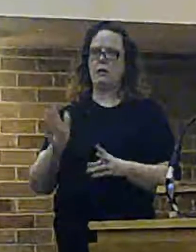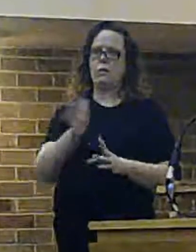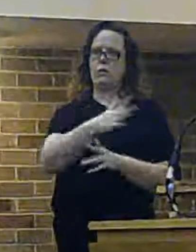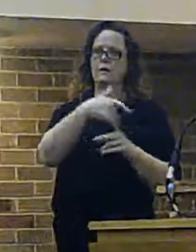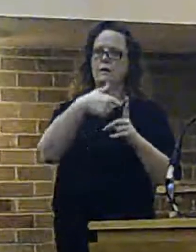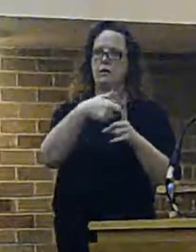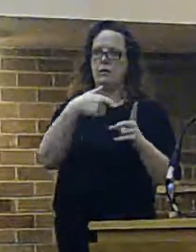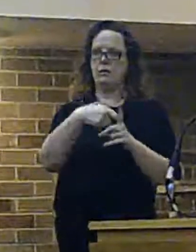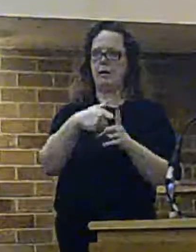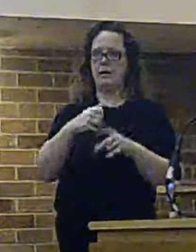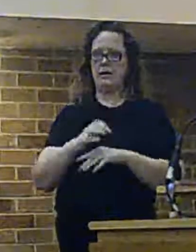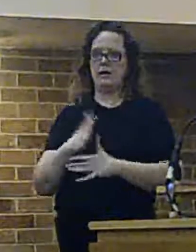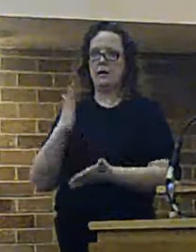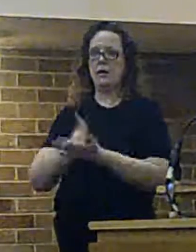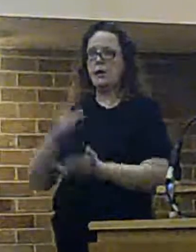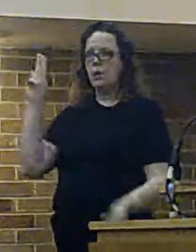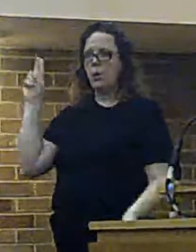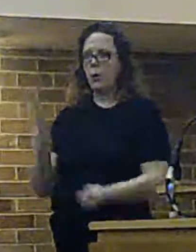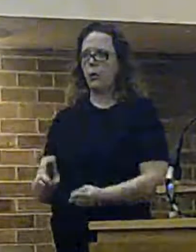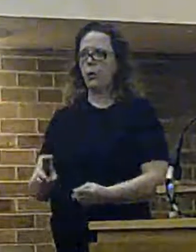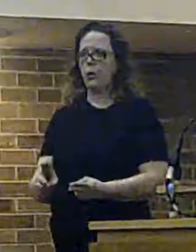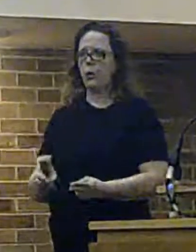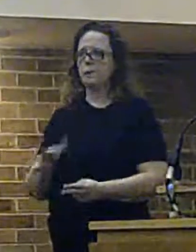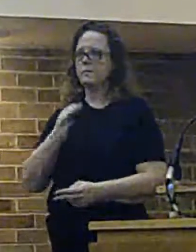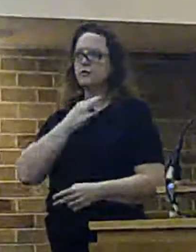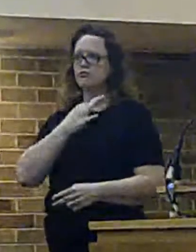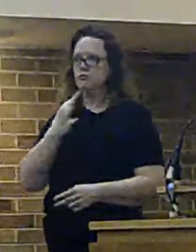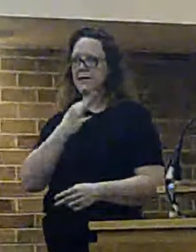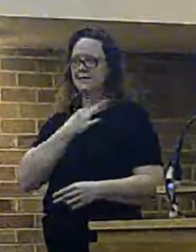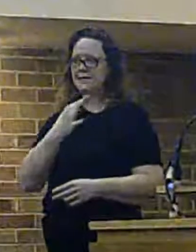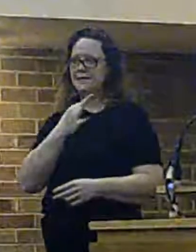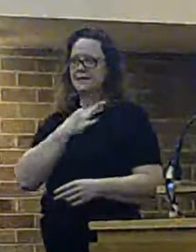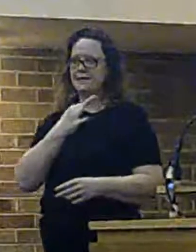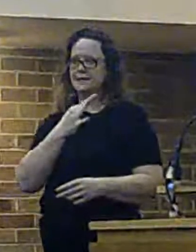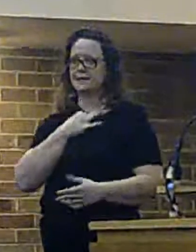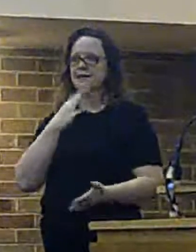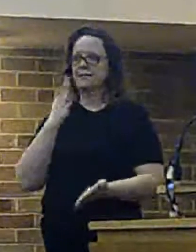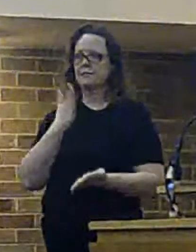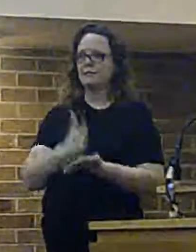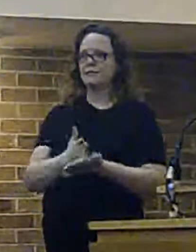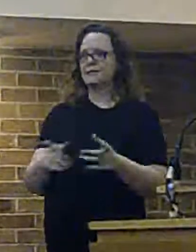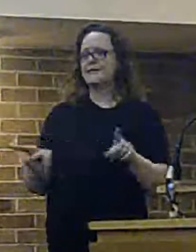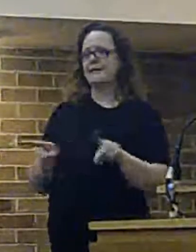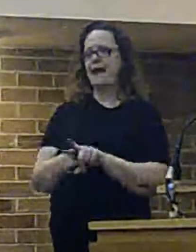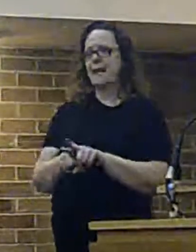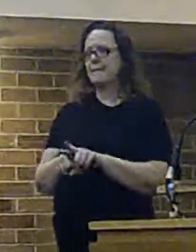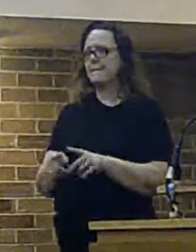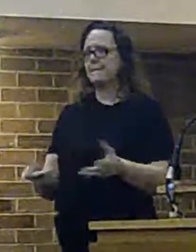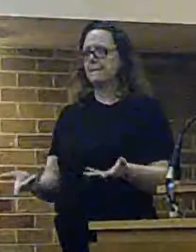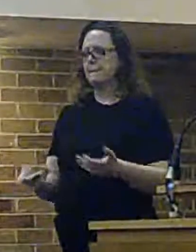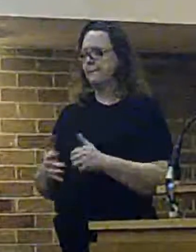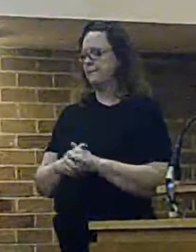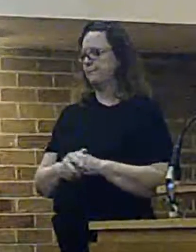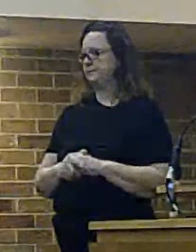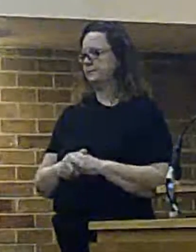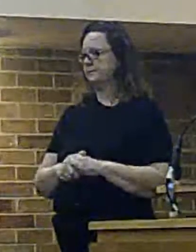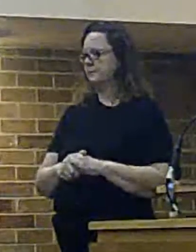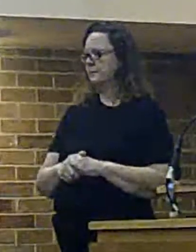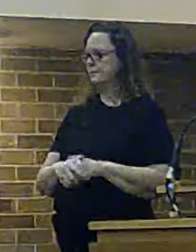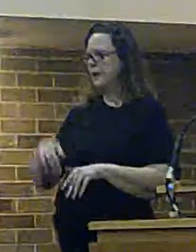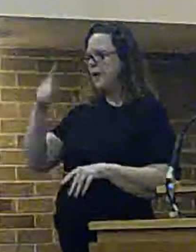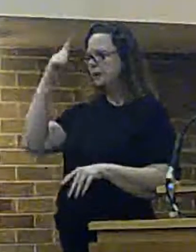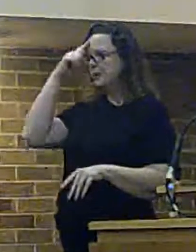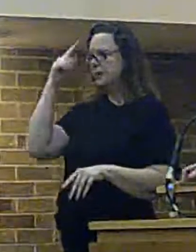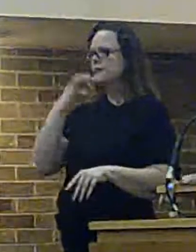less, the risk ostensibly is the same. You think about the simple risk